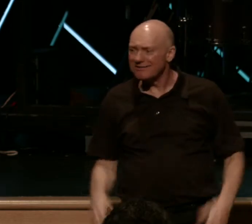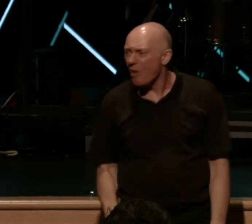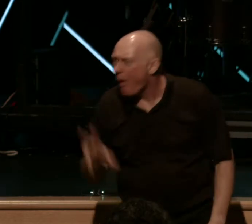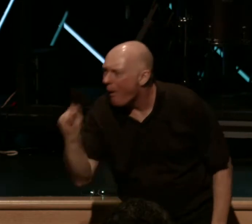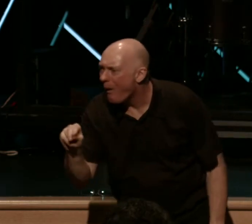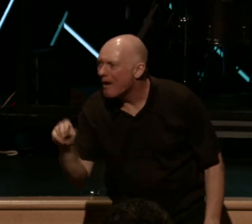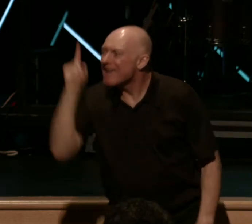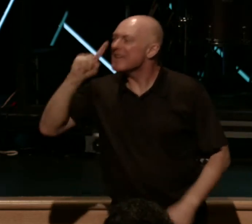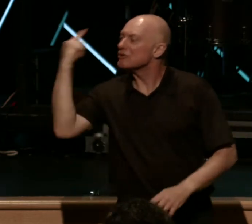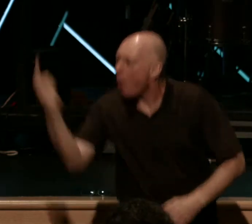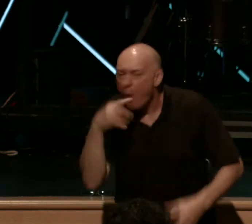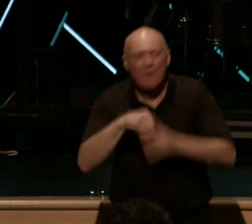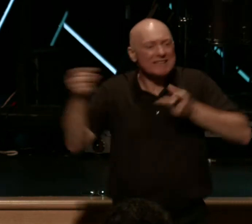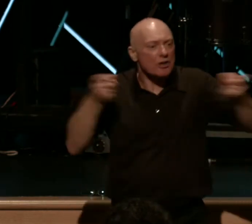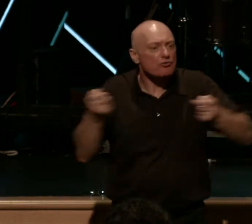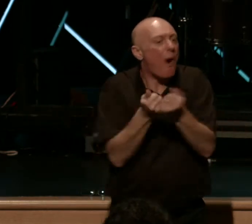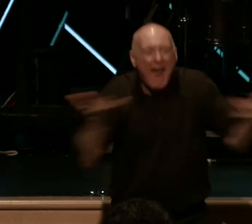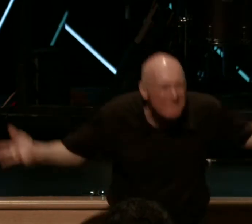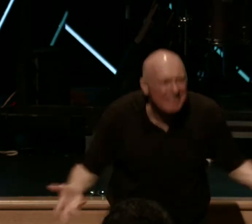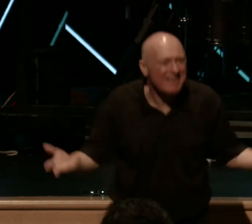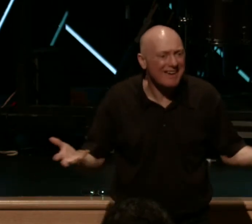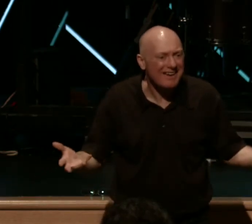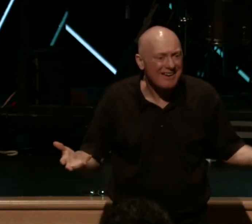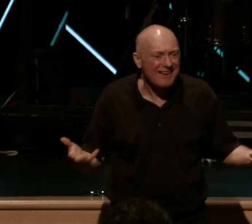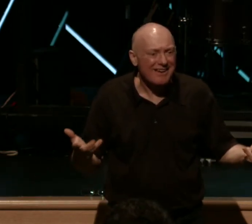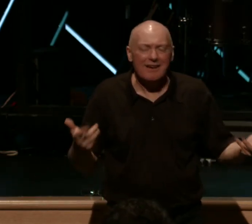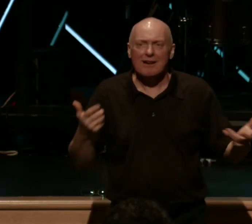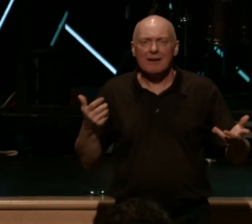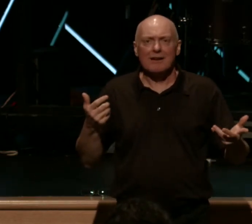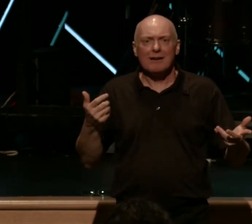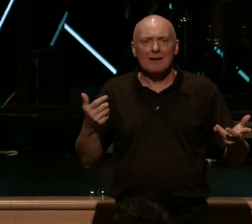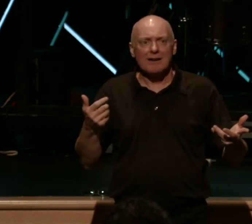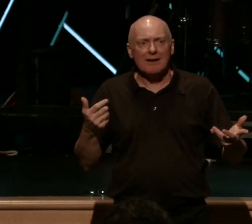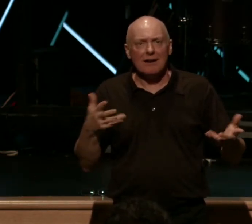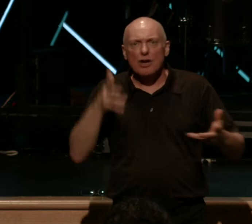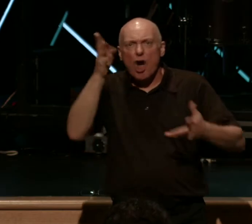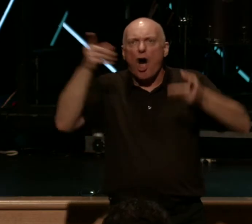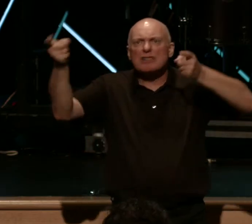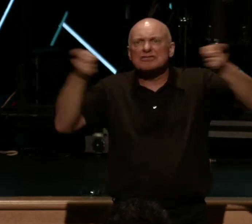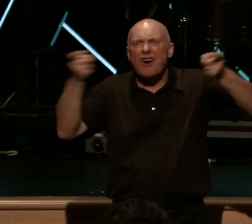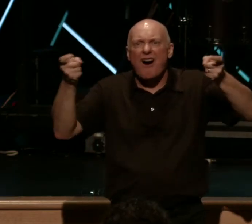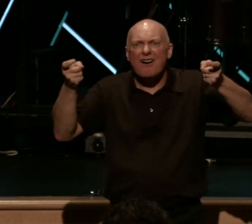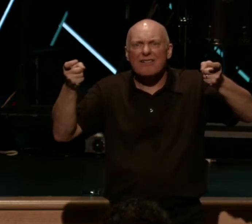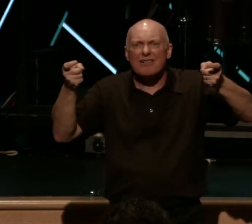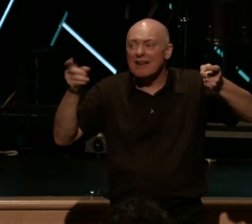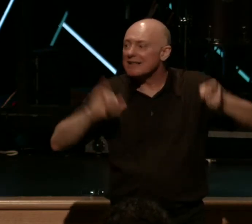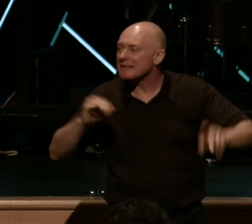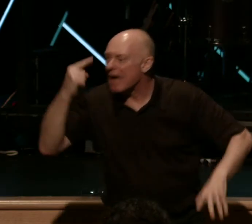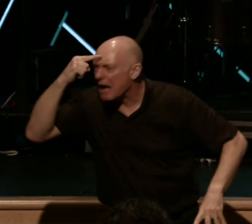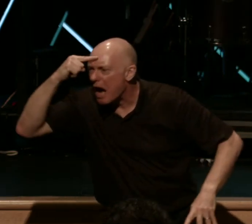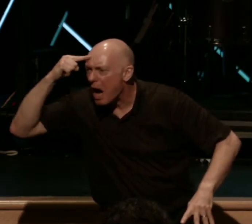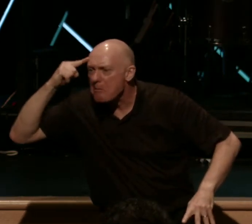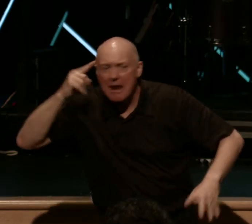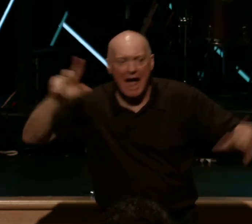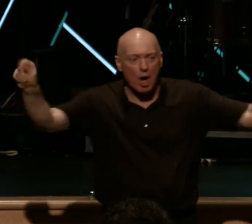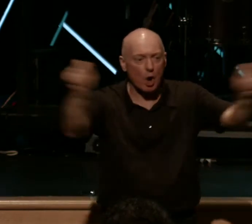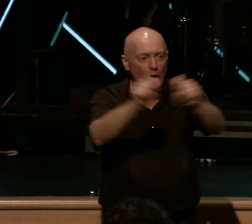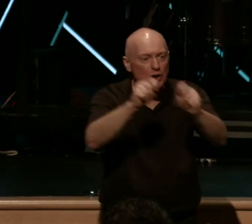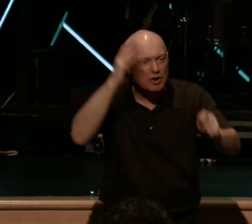in control of everything. And when I look at it as this, the sovereignty of God is like a black curtain on a play or on the stage of a play